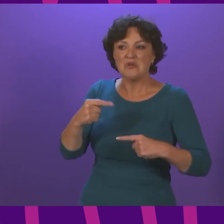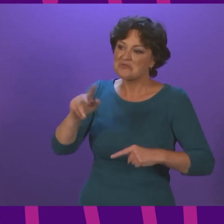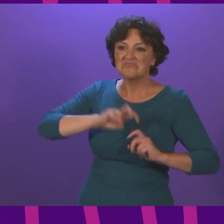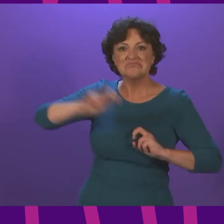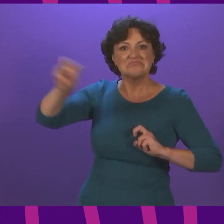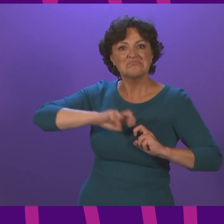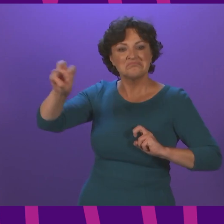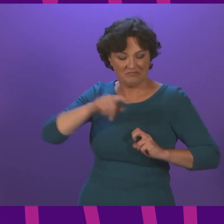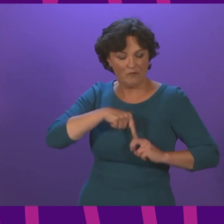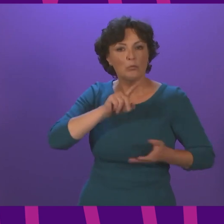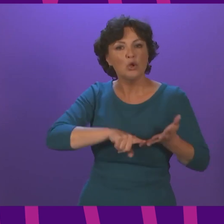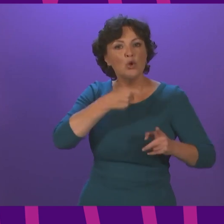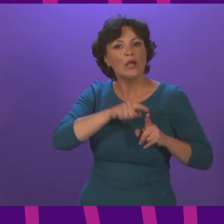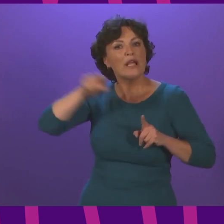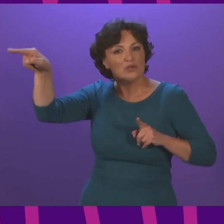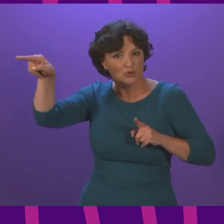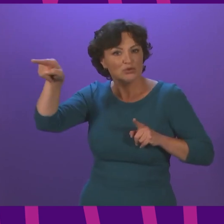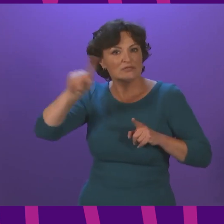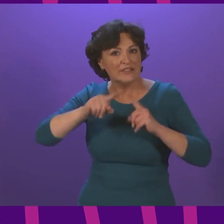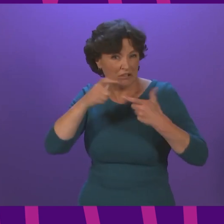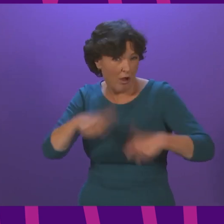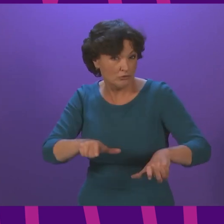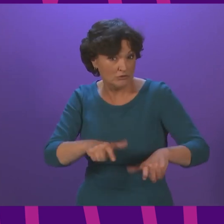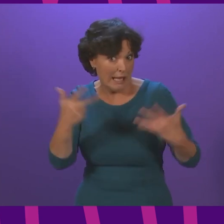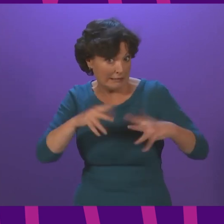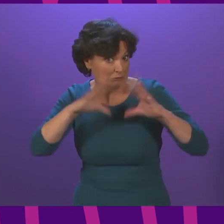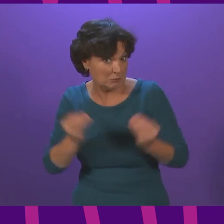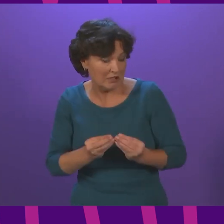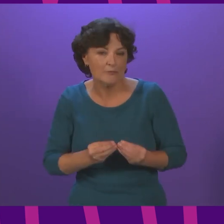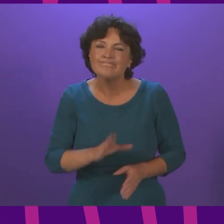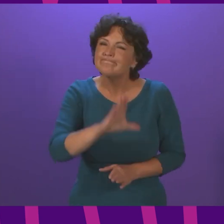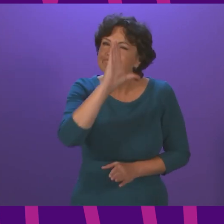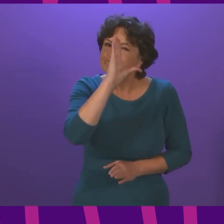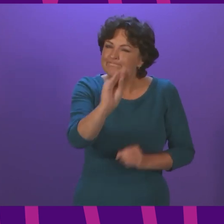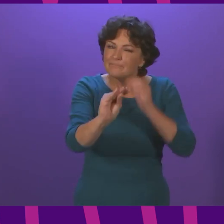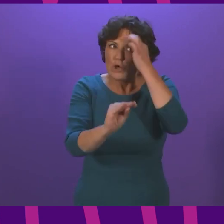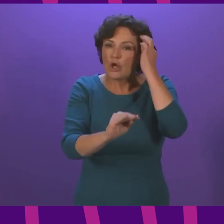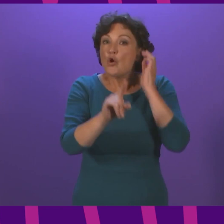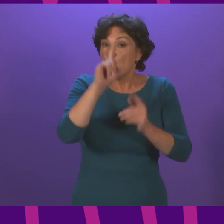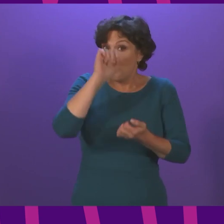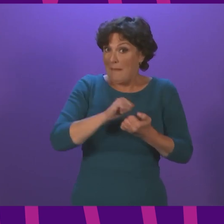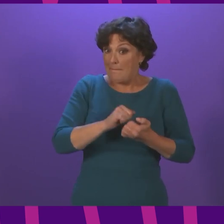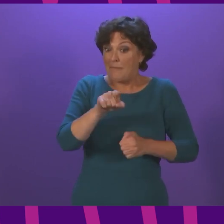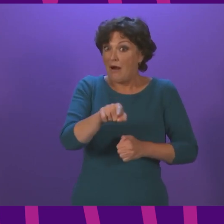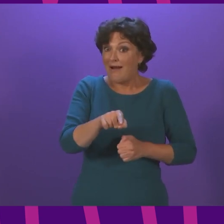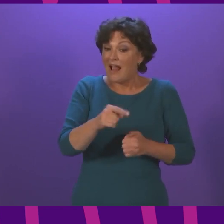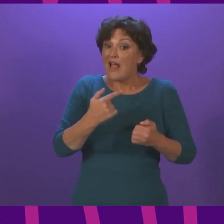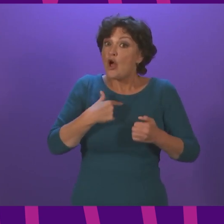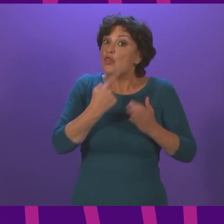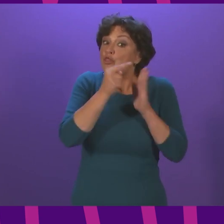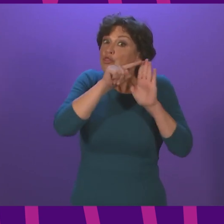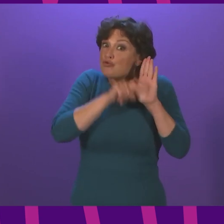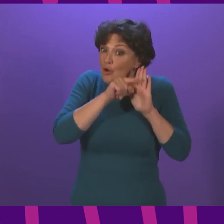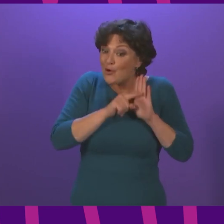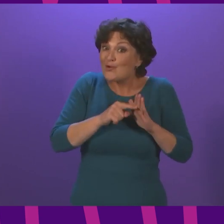It is important to note, though, that despite the change of position on pre-departure testing, there is still a